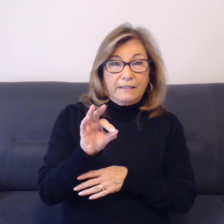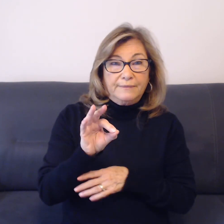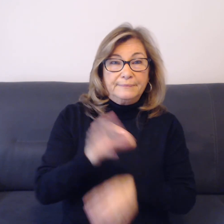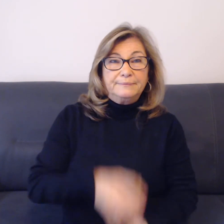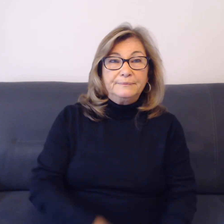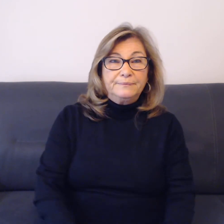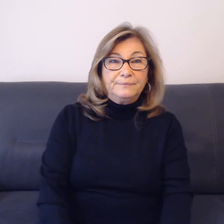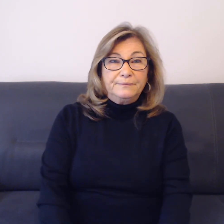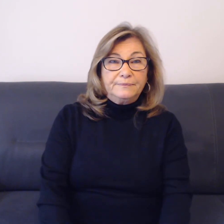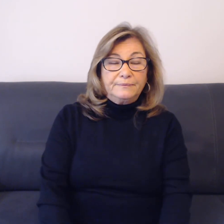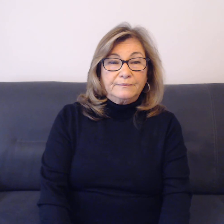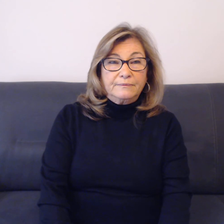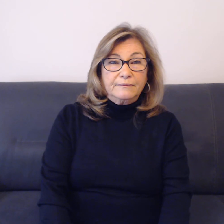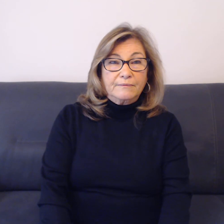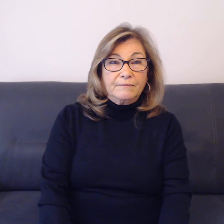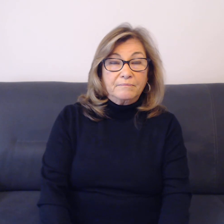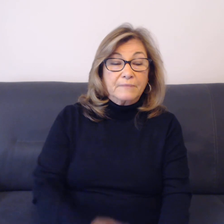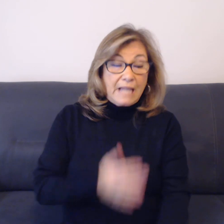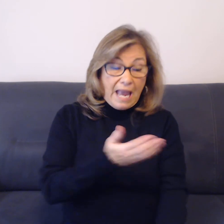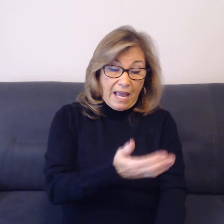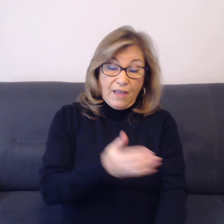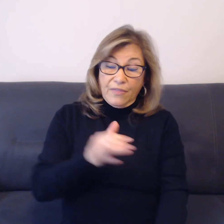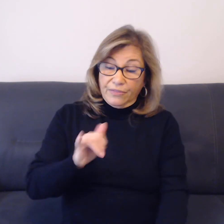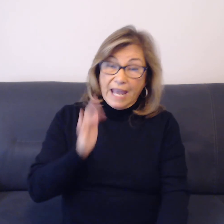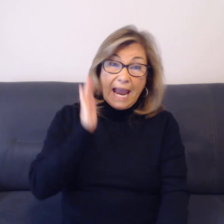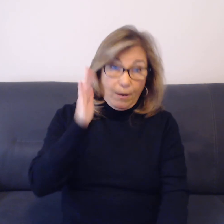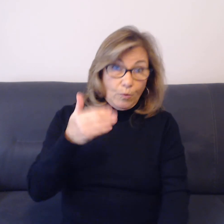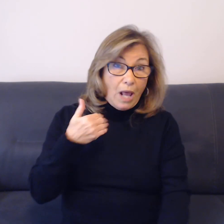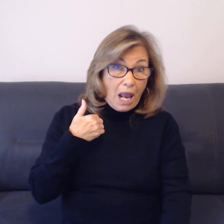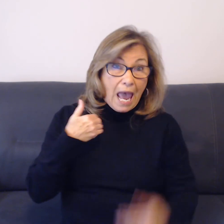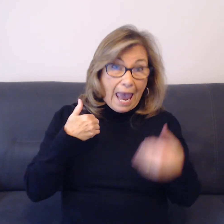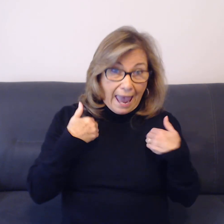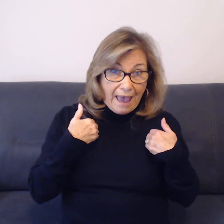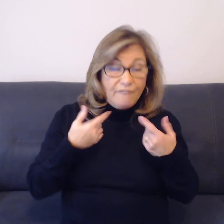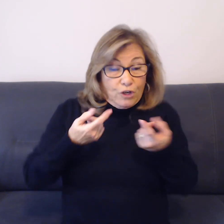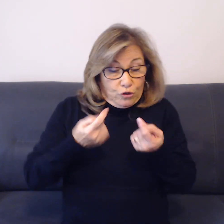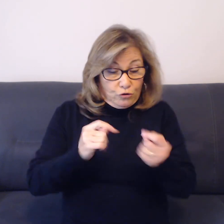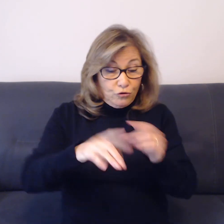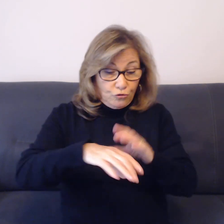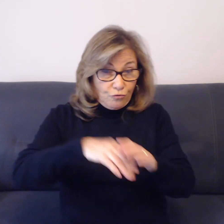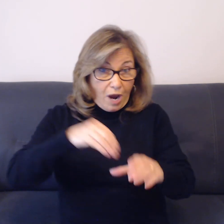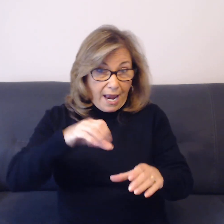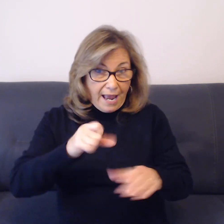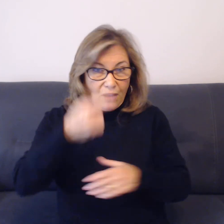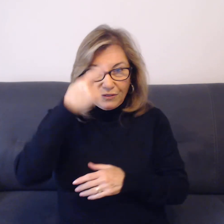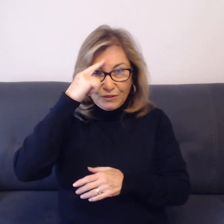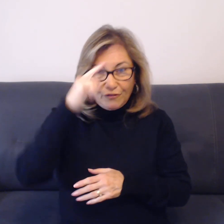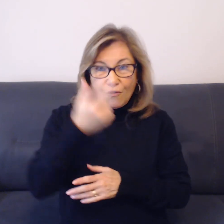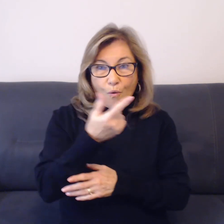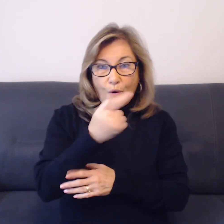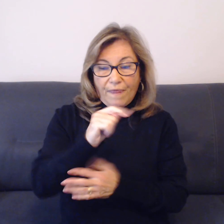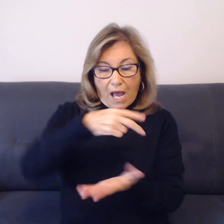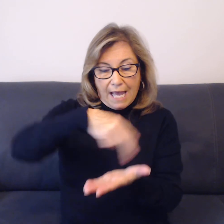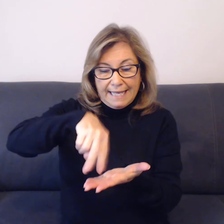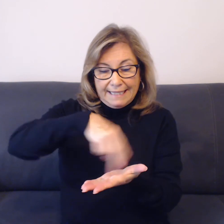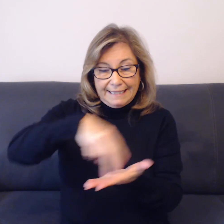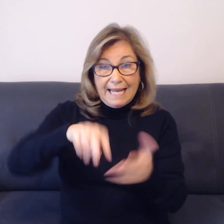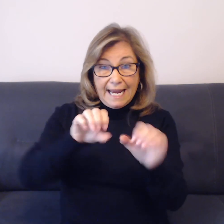They will have tryouts for the dance squad next Friday.